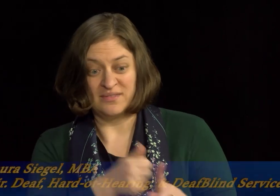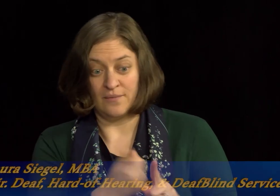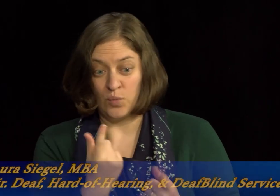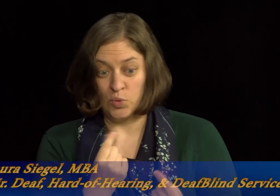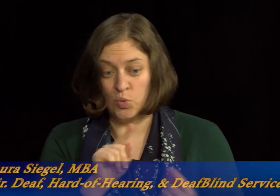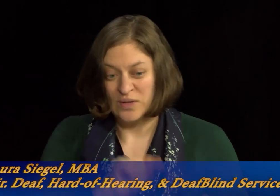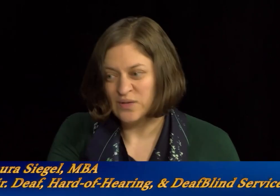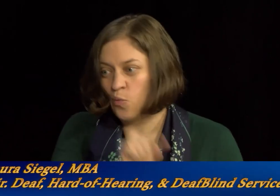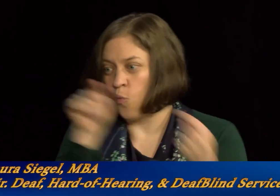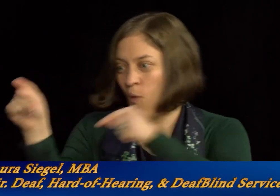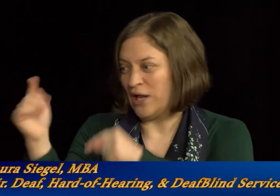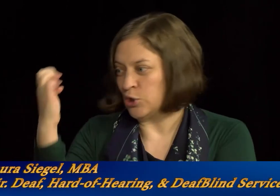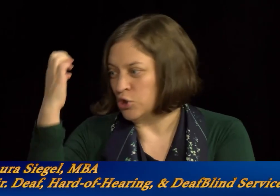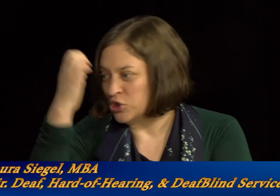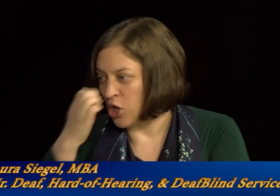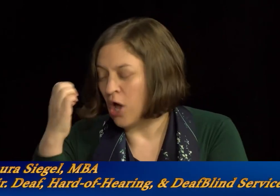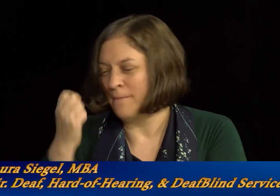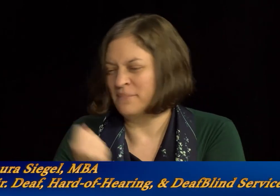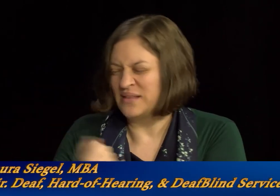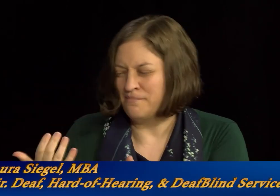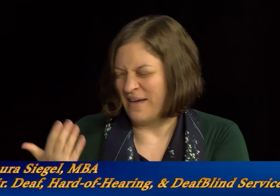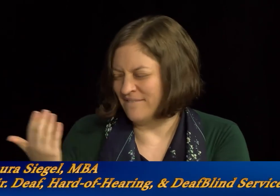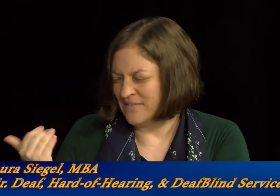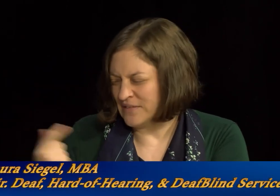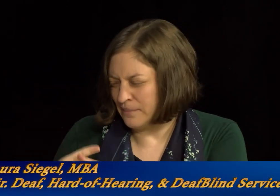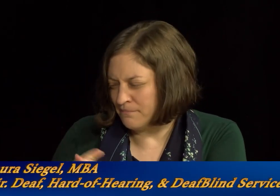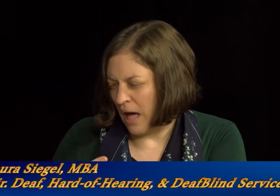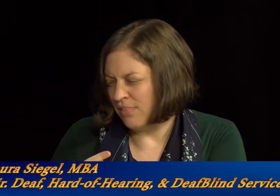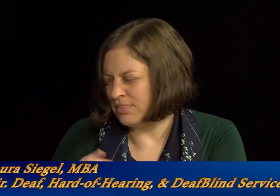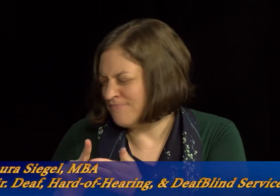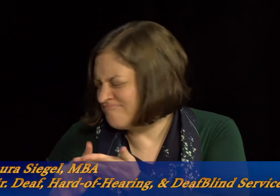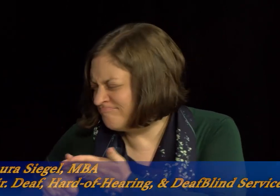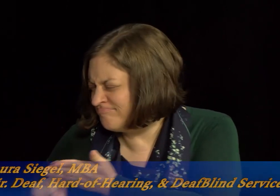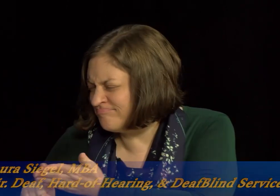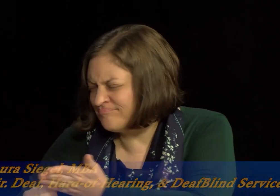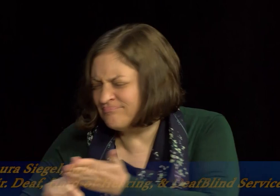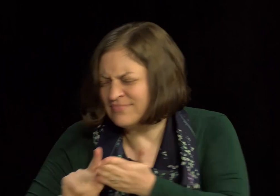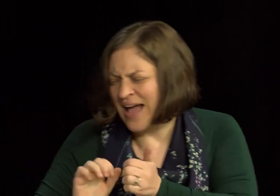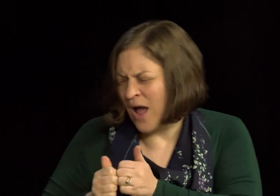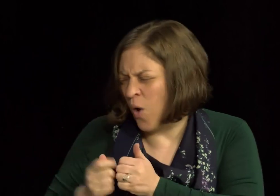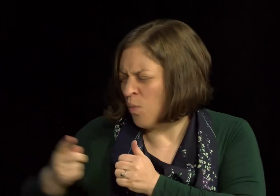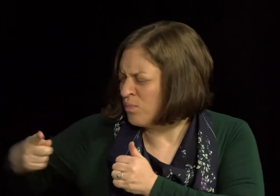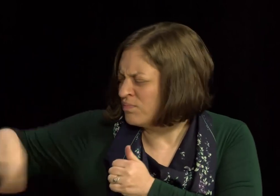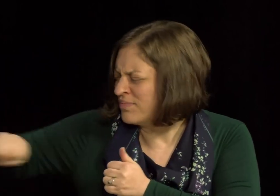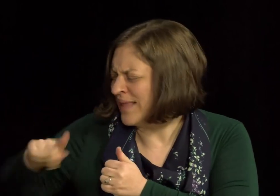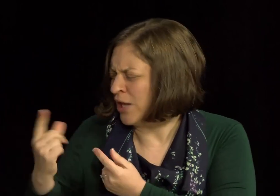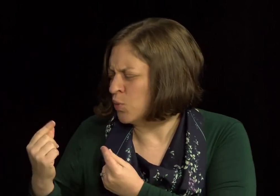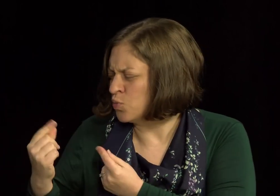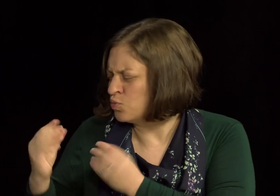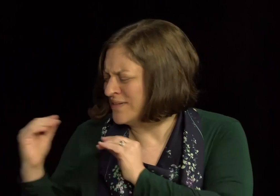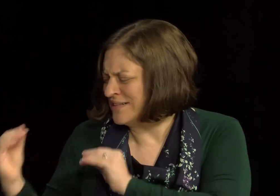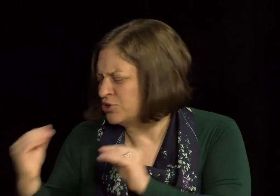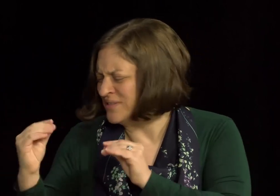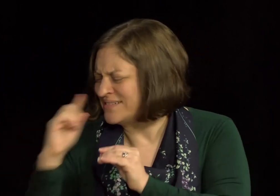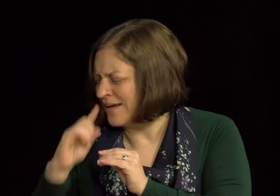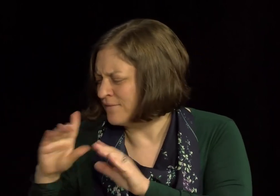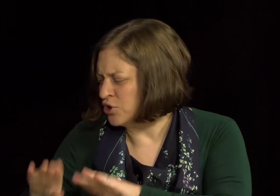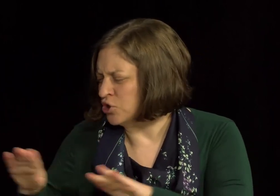no formal education for deaf children. So he ended up taking a trip to Europe for 15 months and did all kinds of research in different countries to see